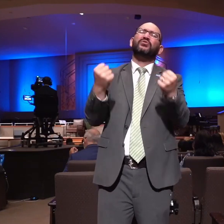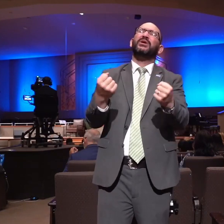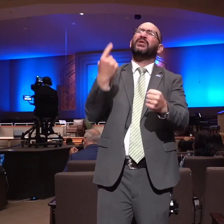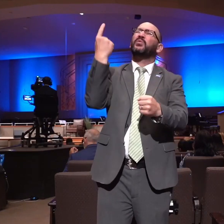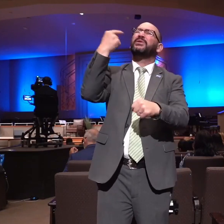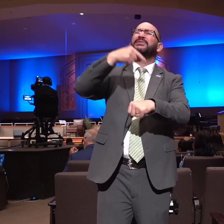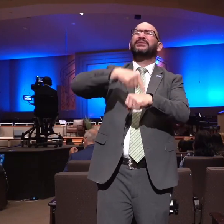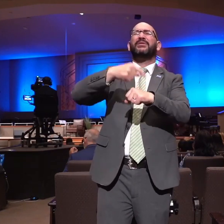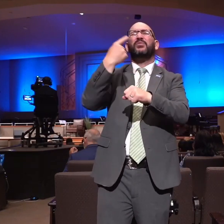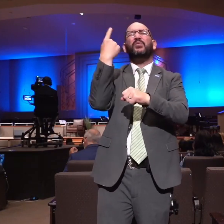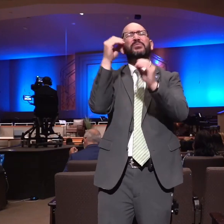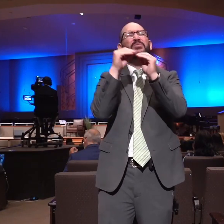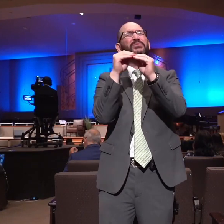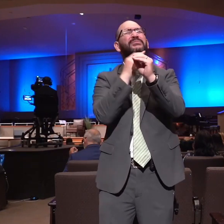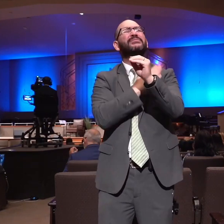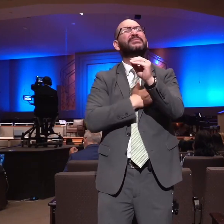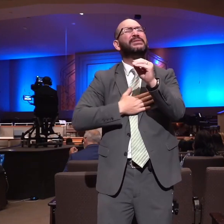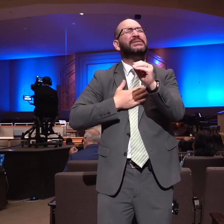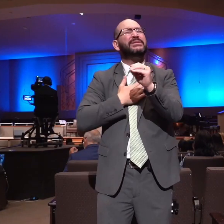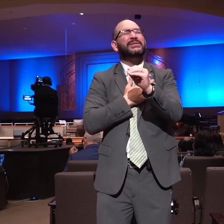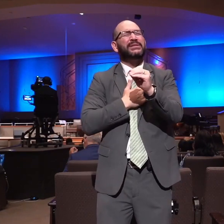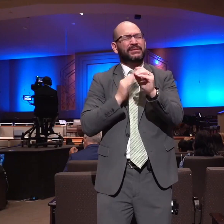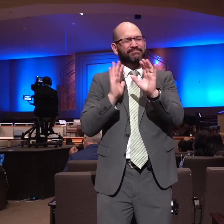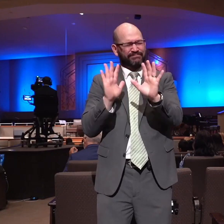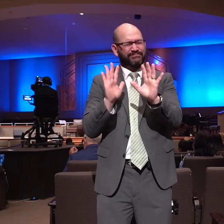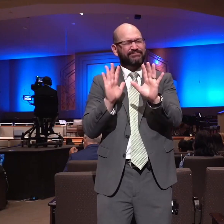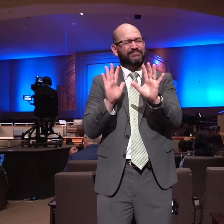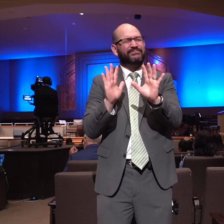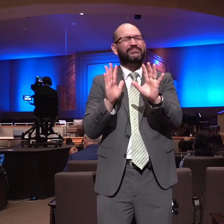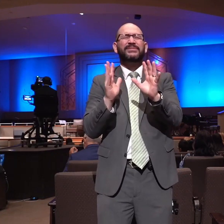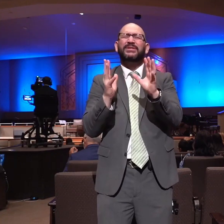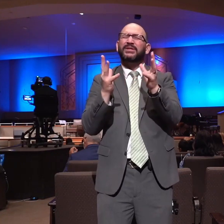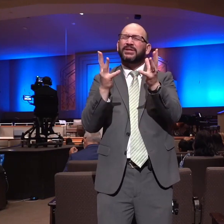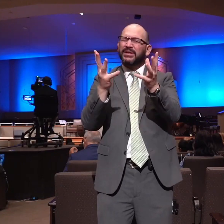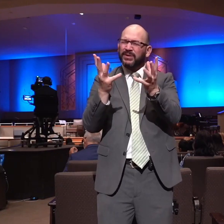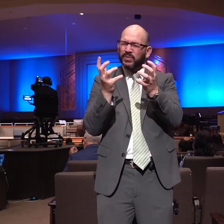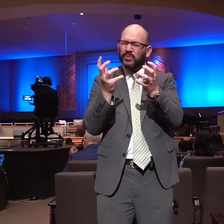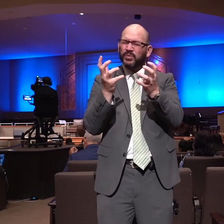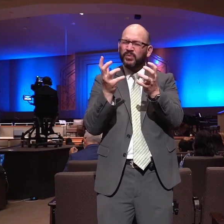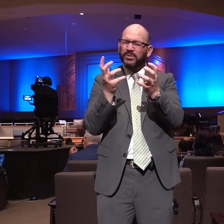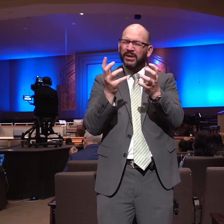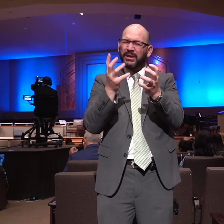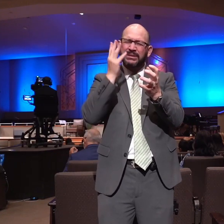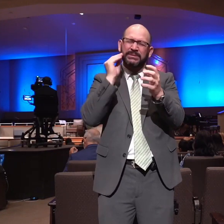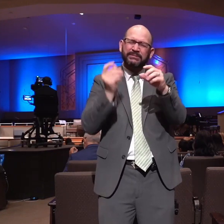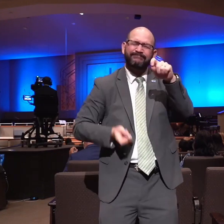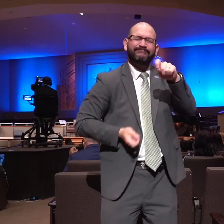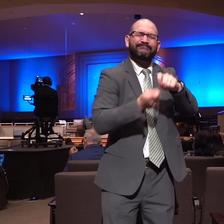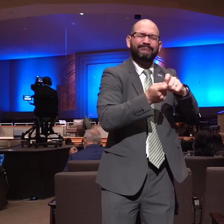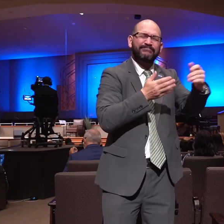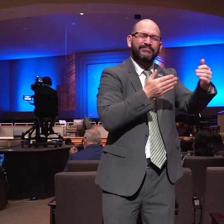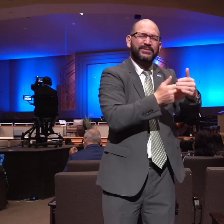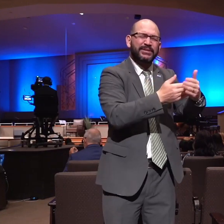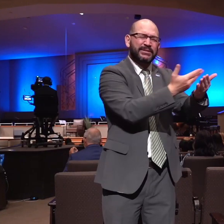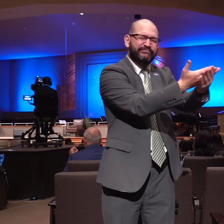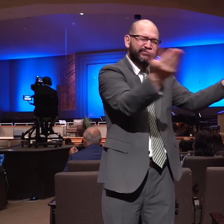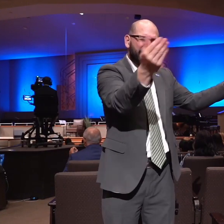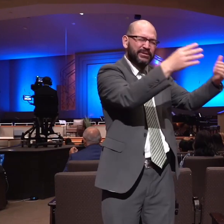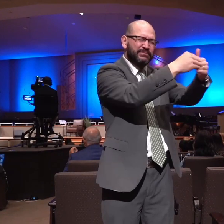once that i may be at once avenged of the philistines from my two eyes and samson